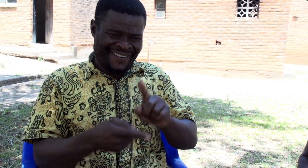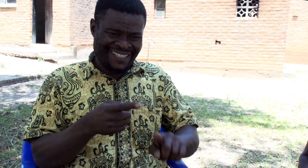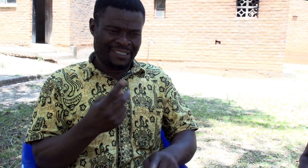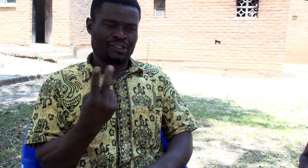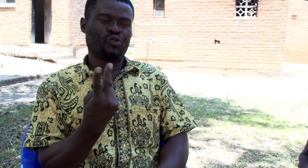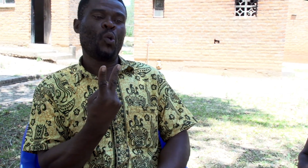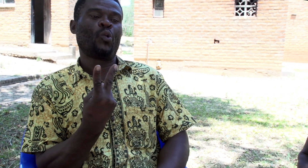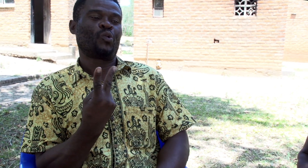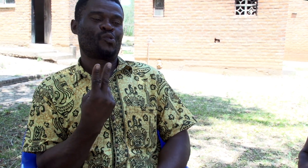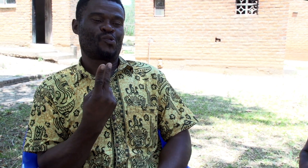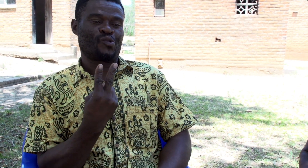Yeah, as you said